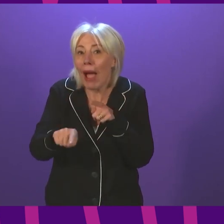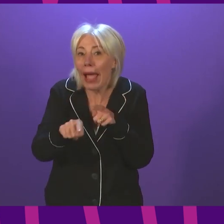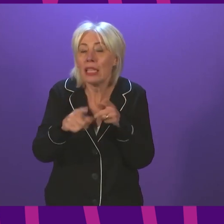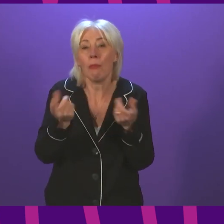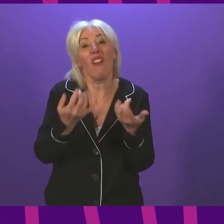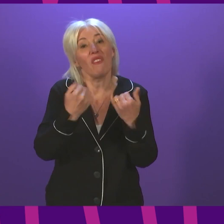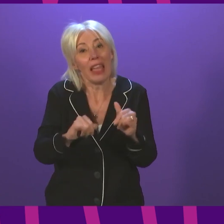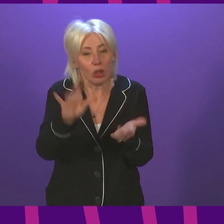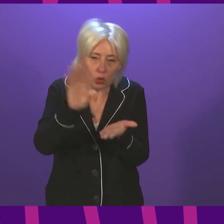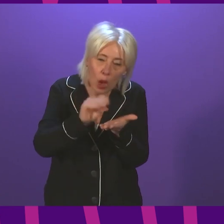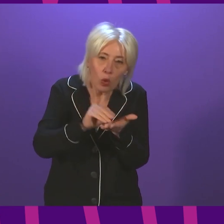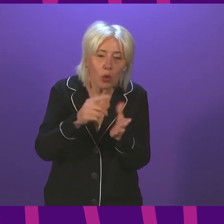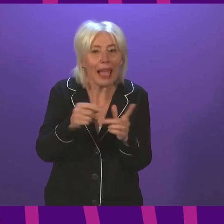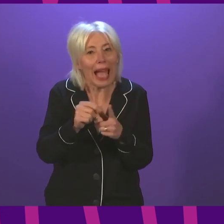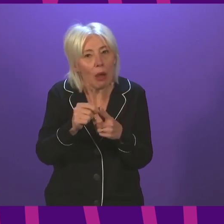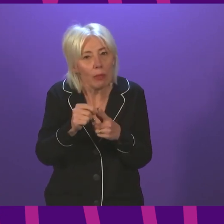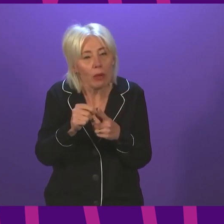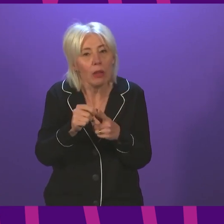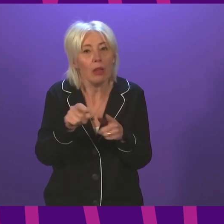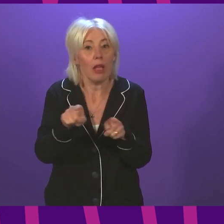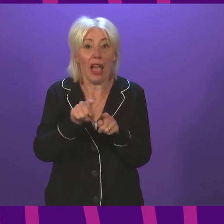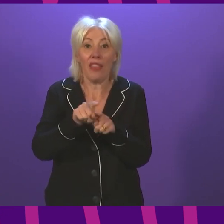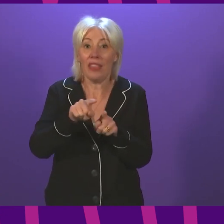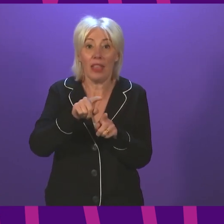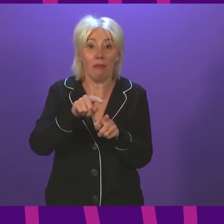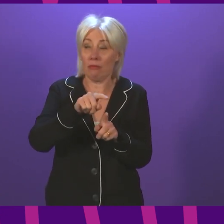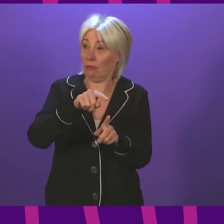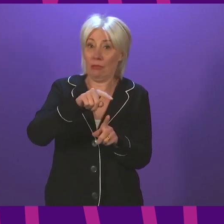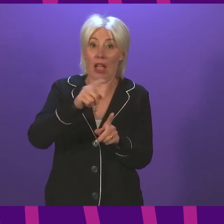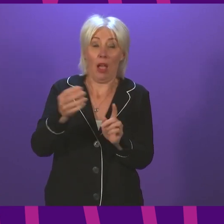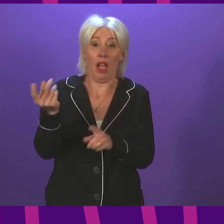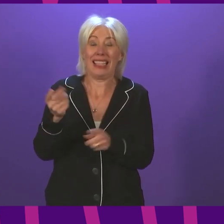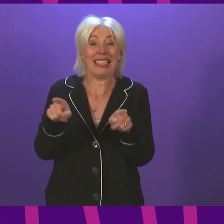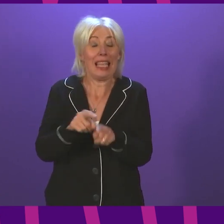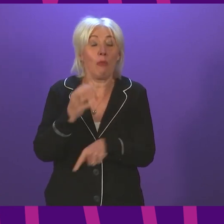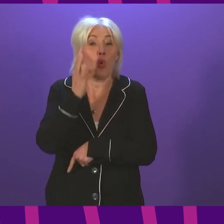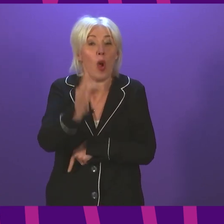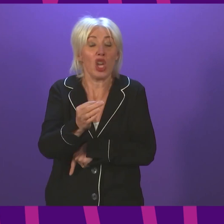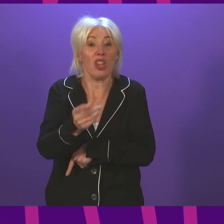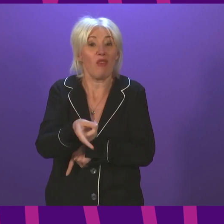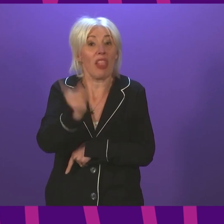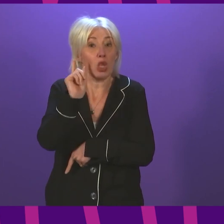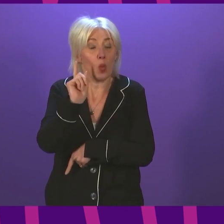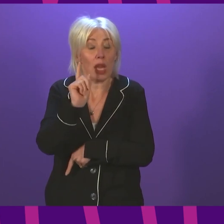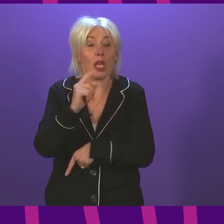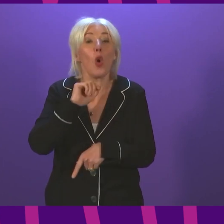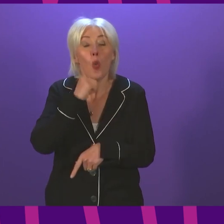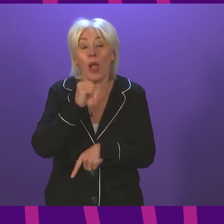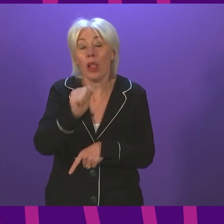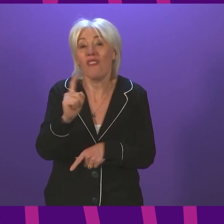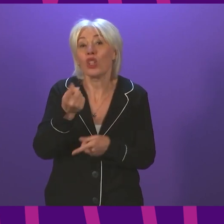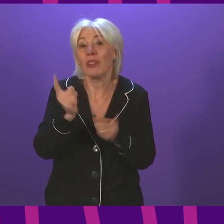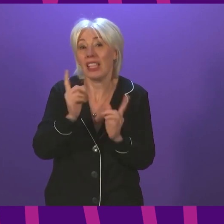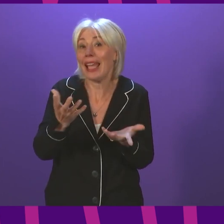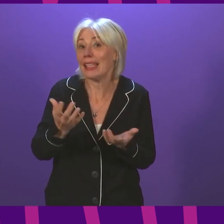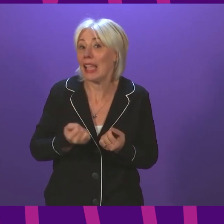to download the app? And to return to the same question I asked just hours before the scheme went live last week, will the first minister now accept that